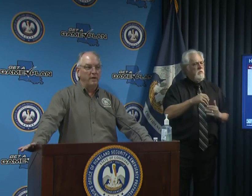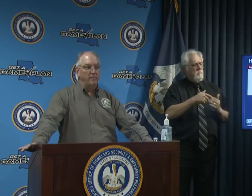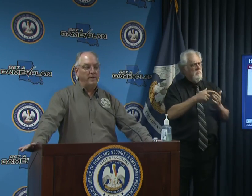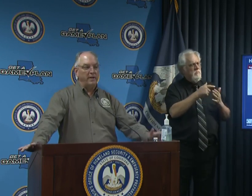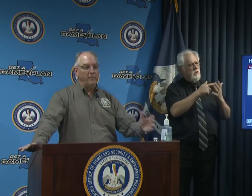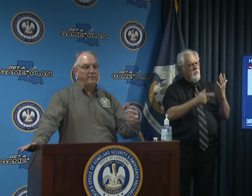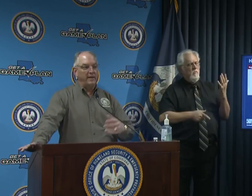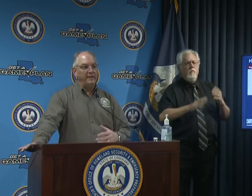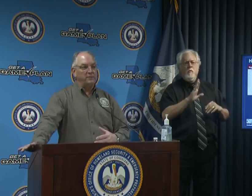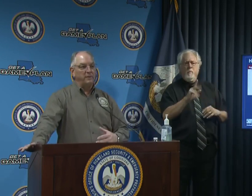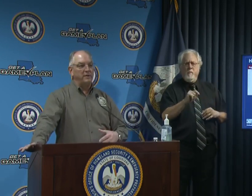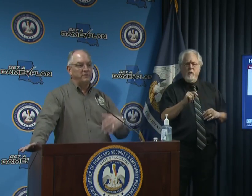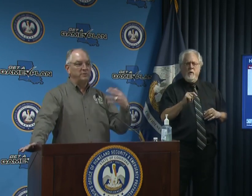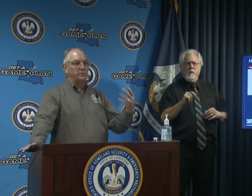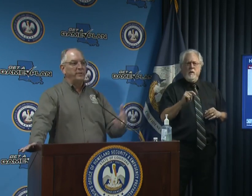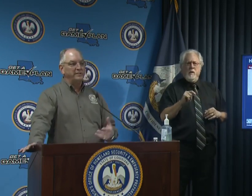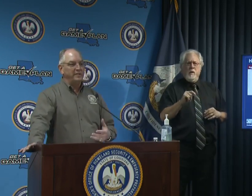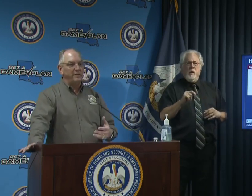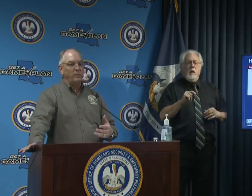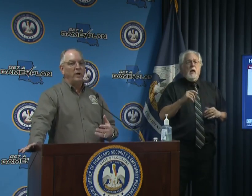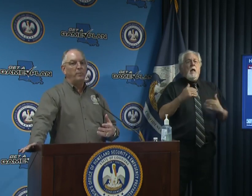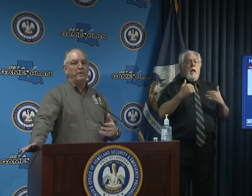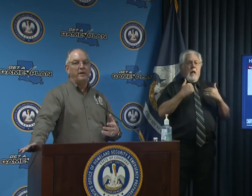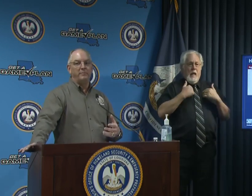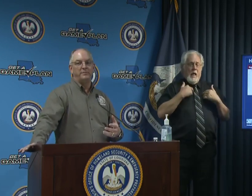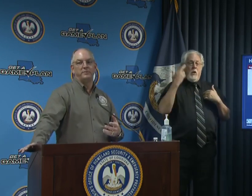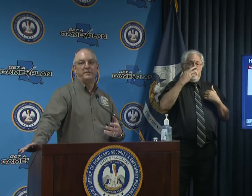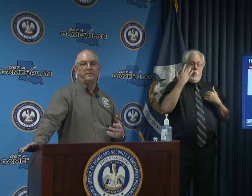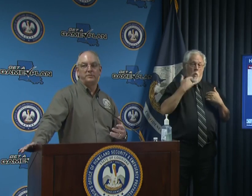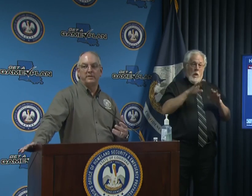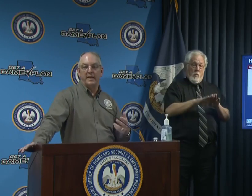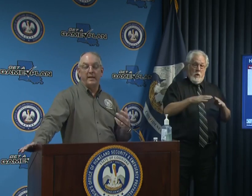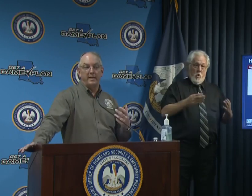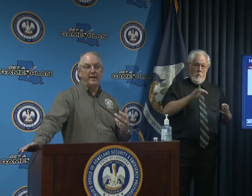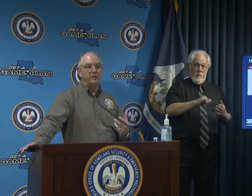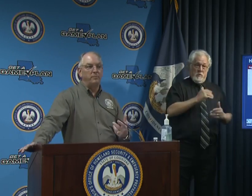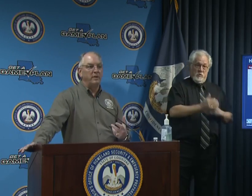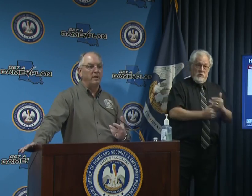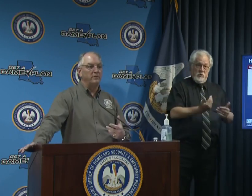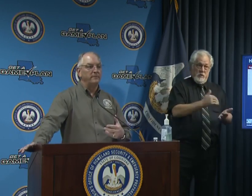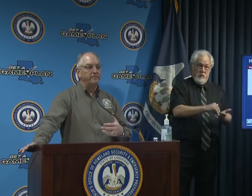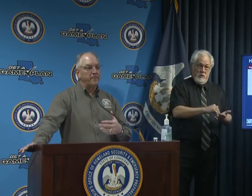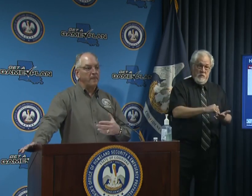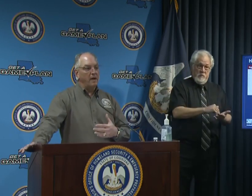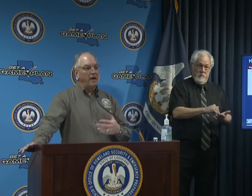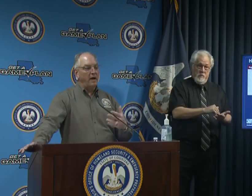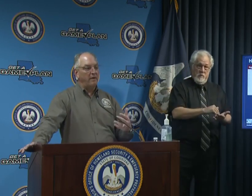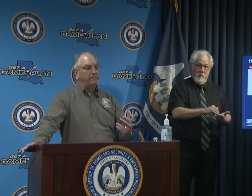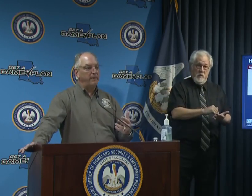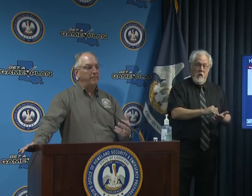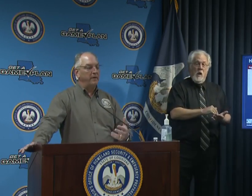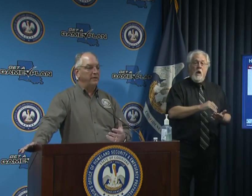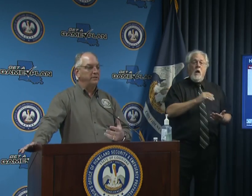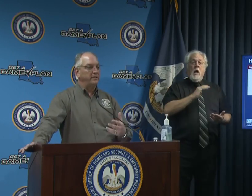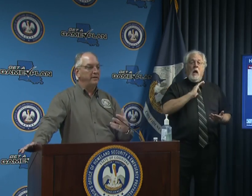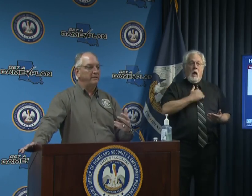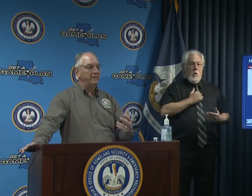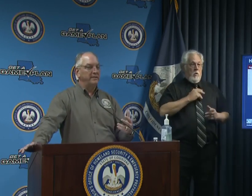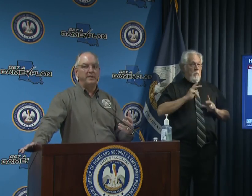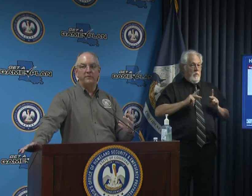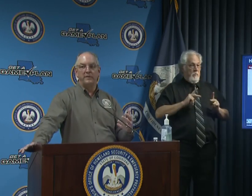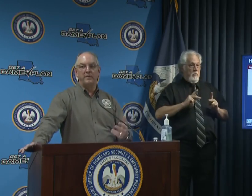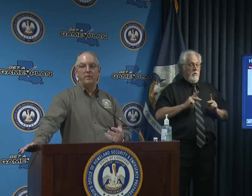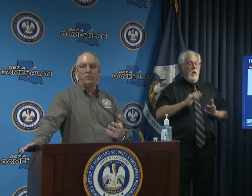forth but we say this because it was a reason that we opened up these procedures again and that is because our population